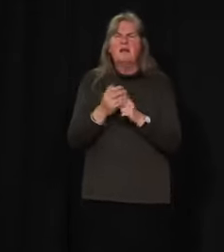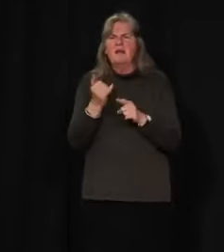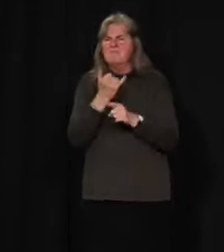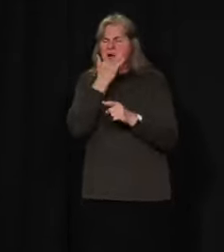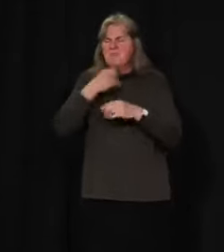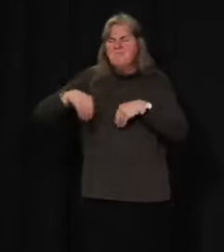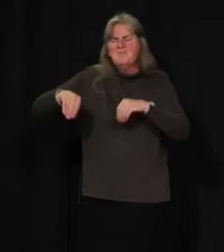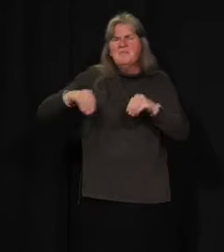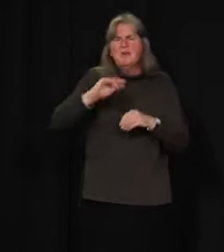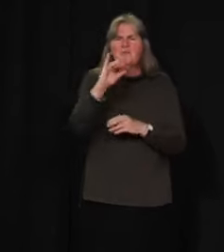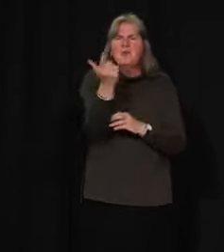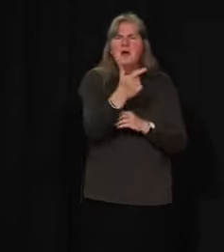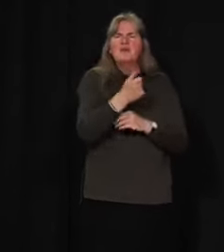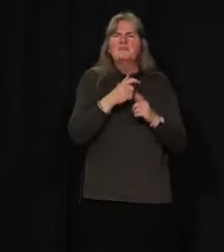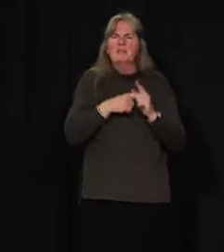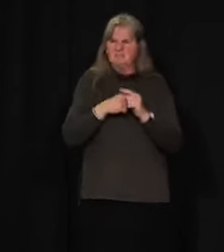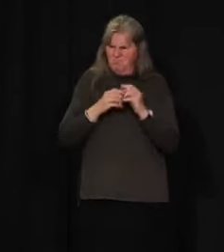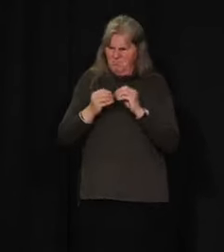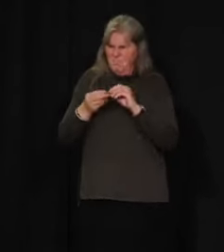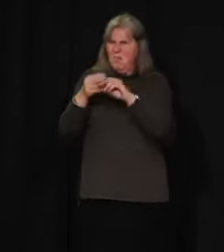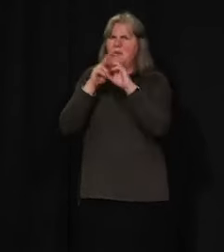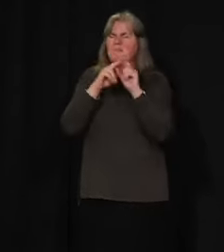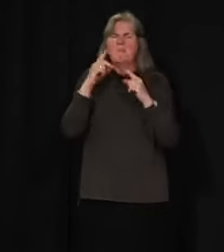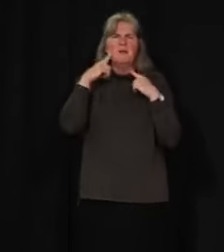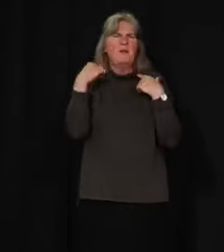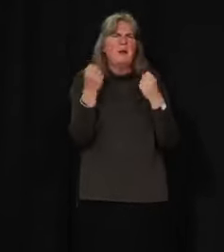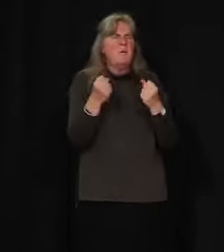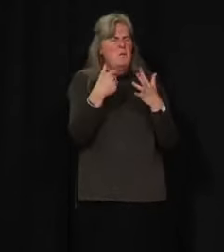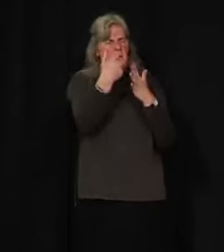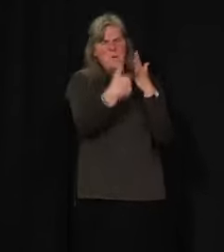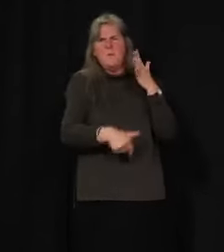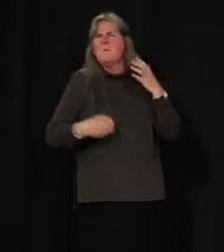and increases in calls related to the Mental Health Act.